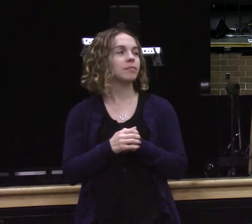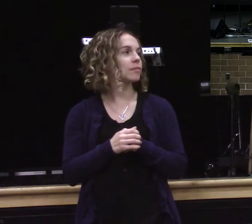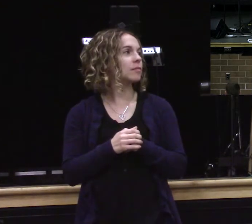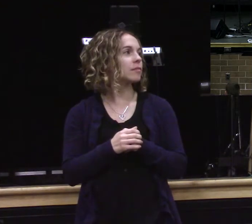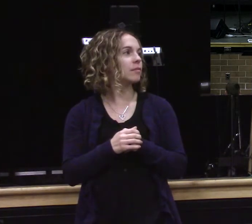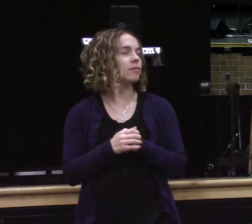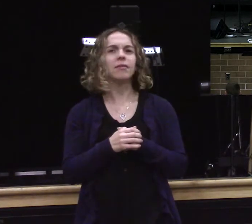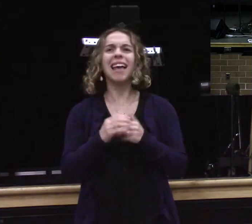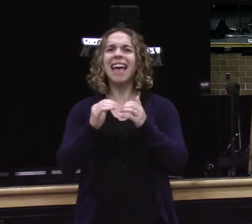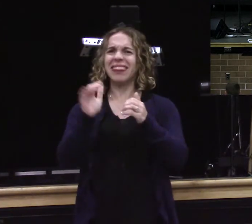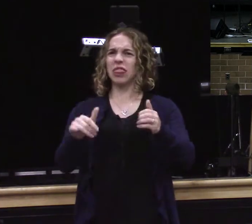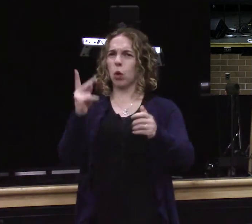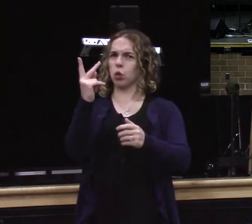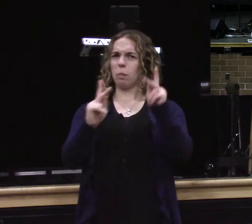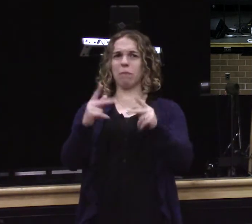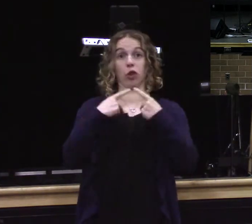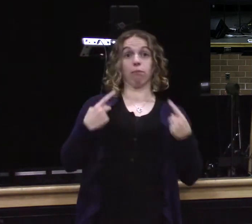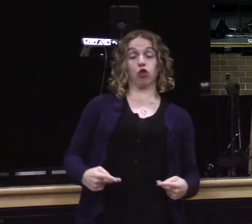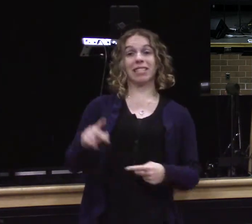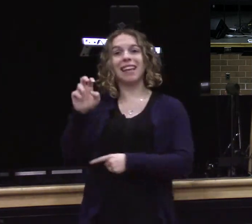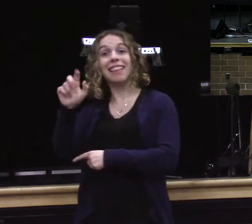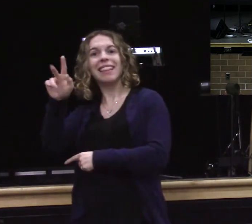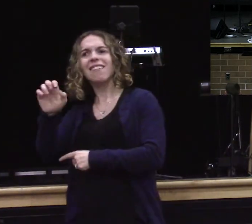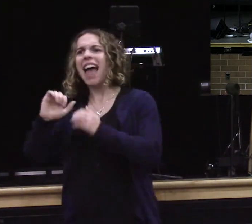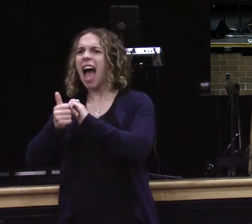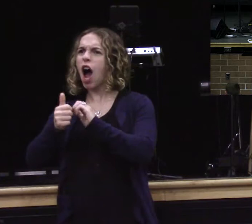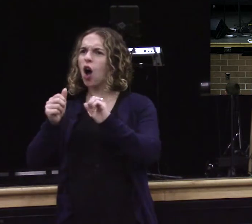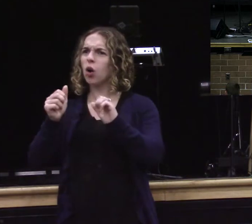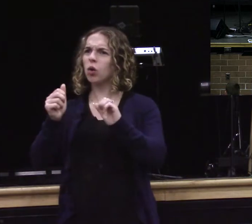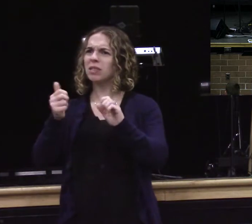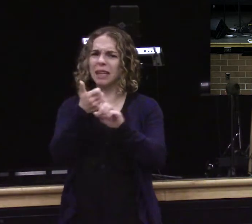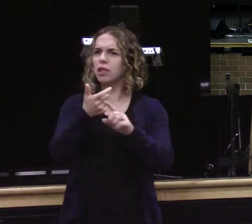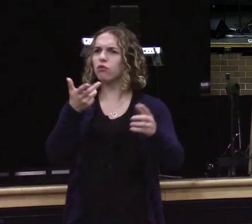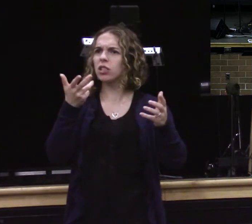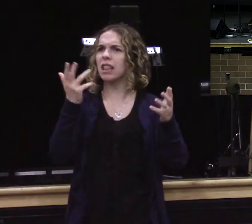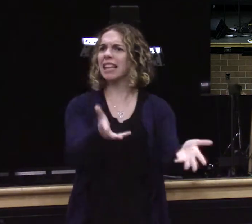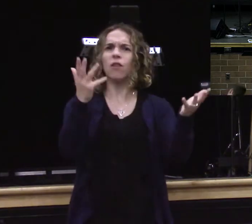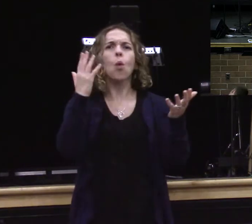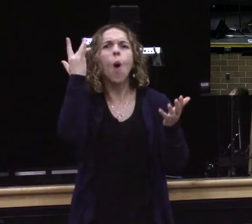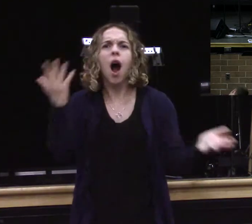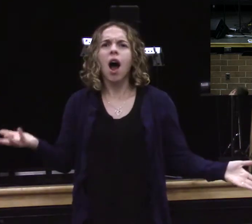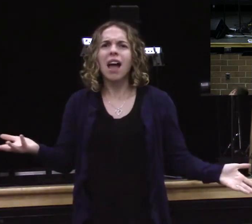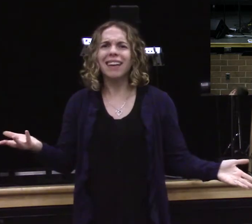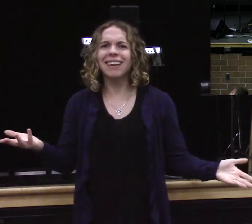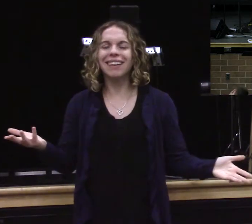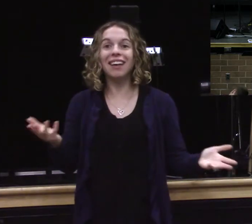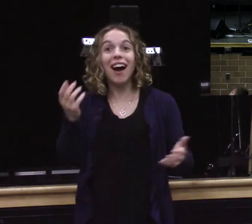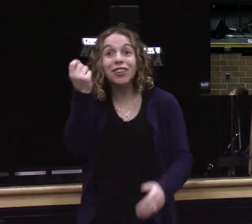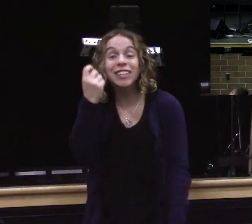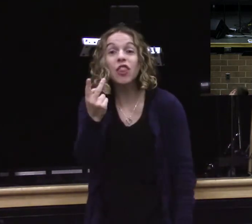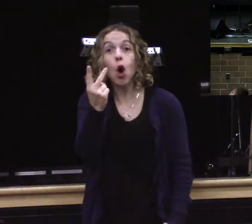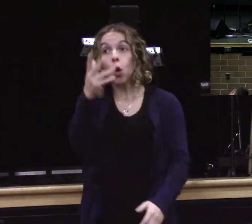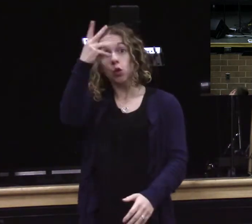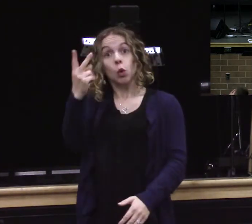How could they walk away? What did not they know that allowed them, a priest and a Levite, two holy